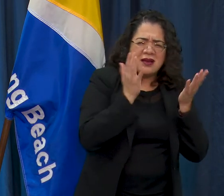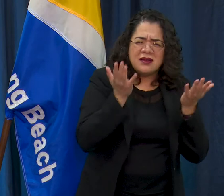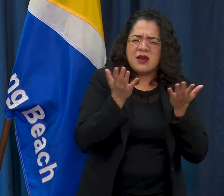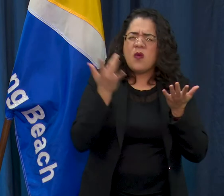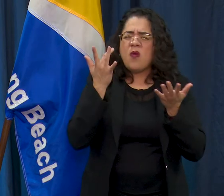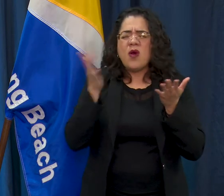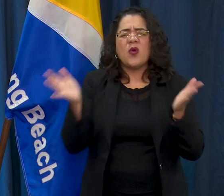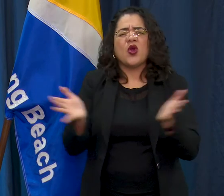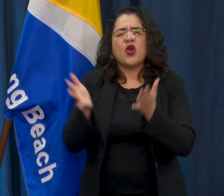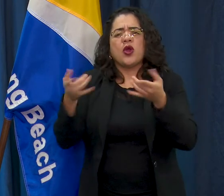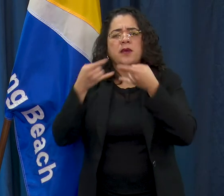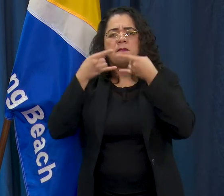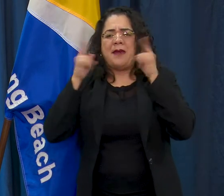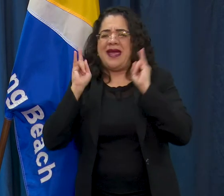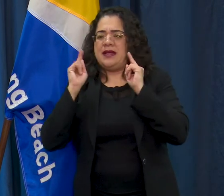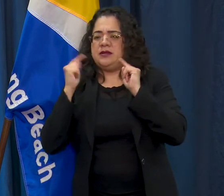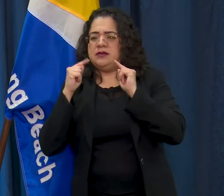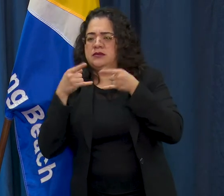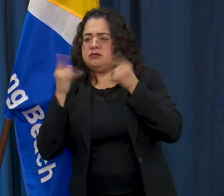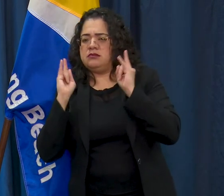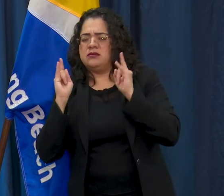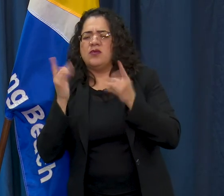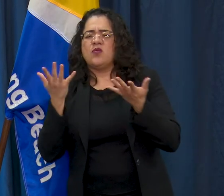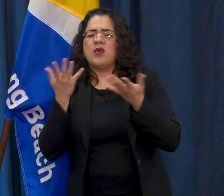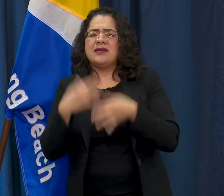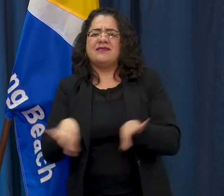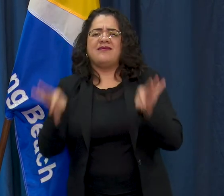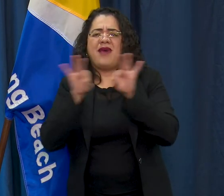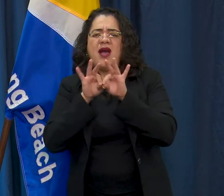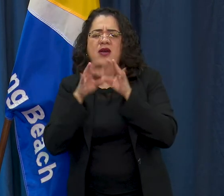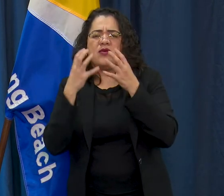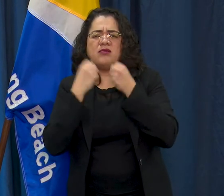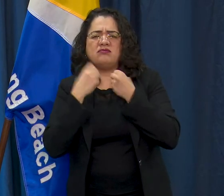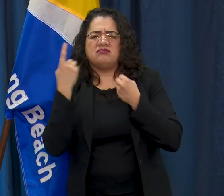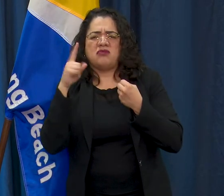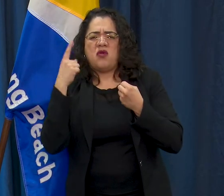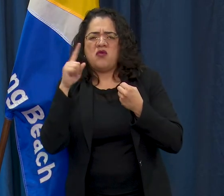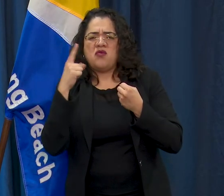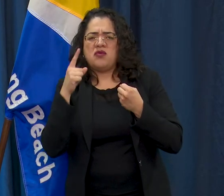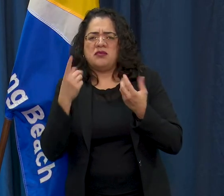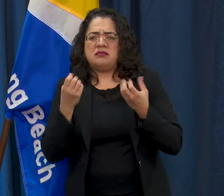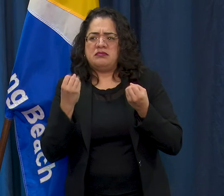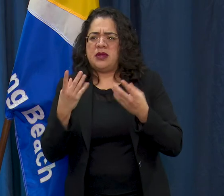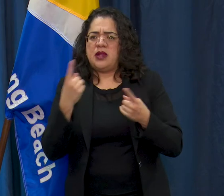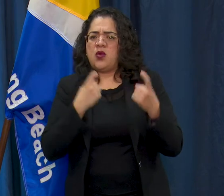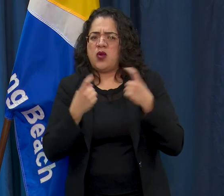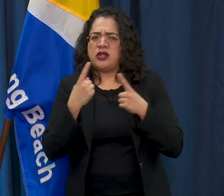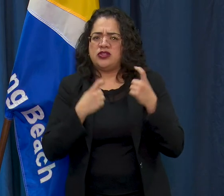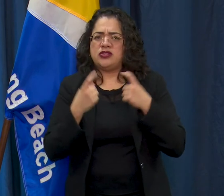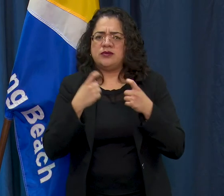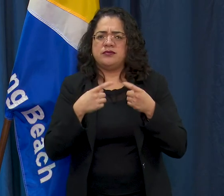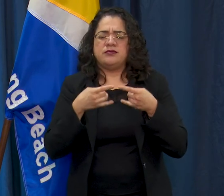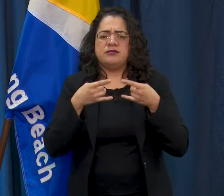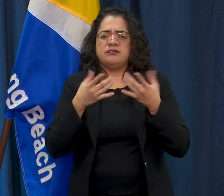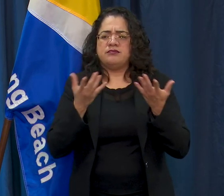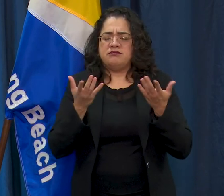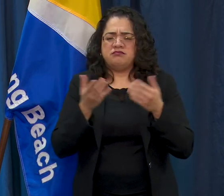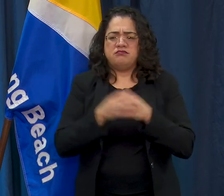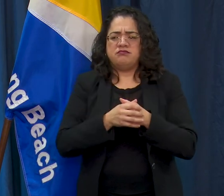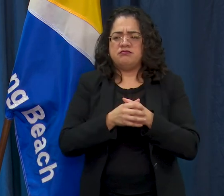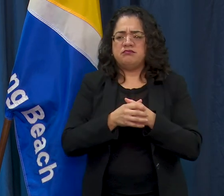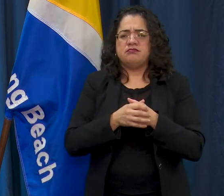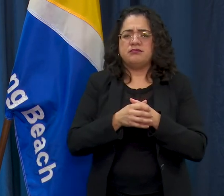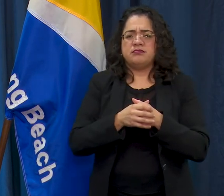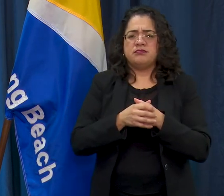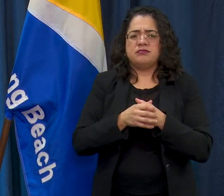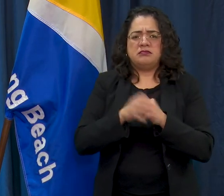encouraging people to wear masks and why what's the value of the masks that people are wearing whether it's a lot of questions about masks not working for COVID-19